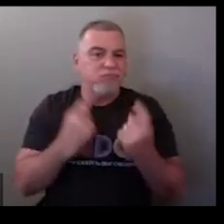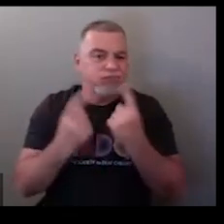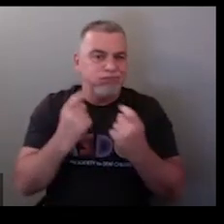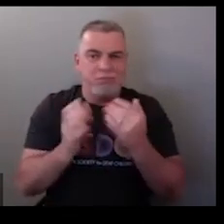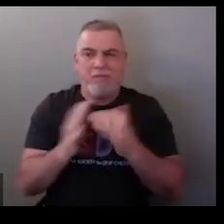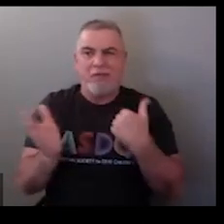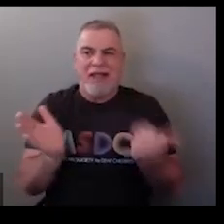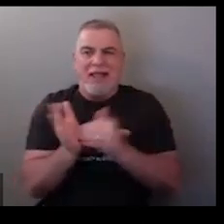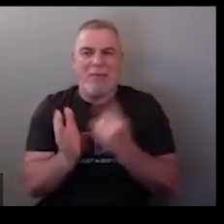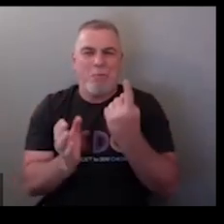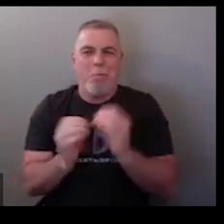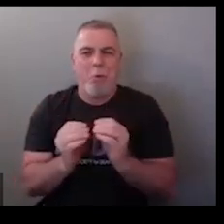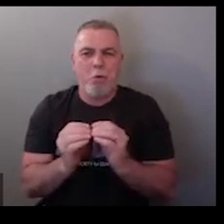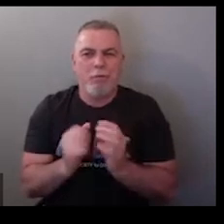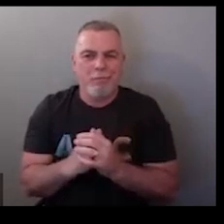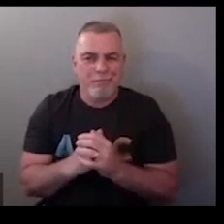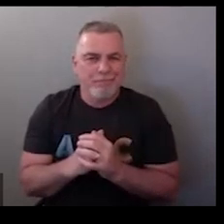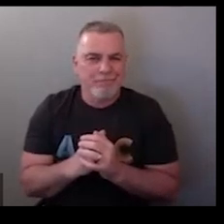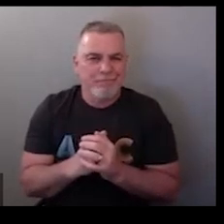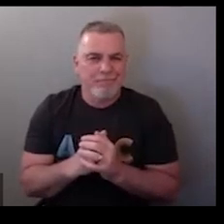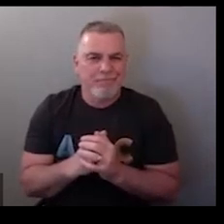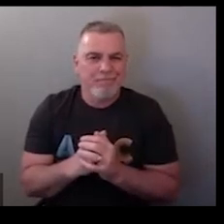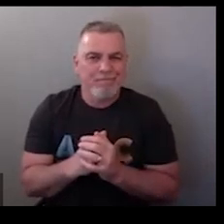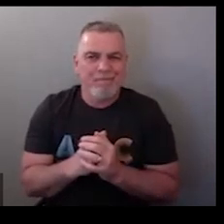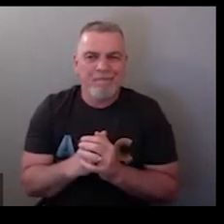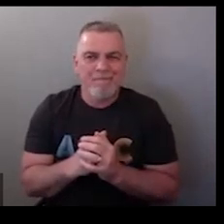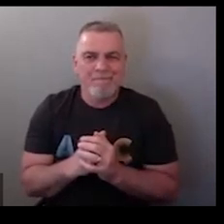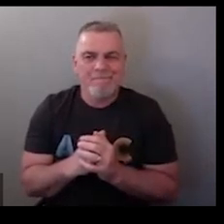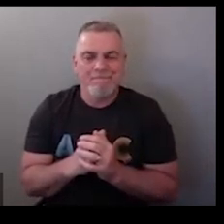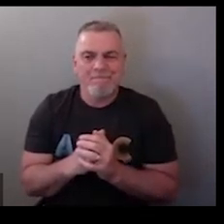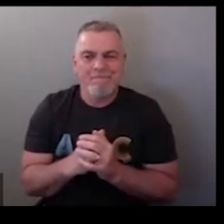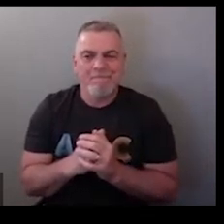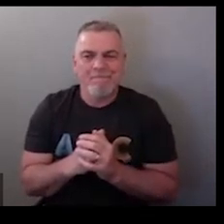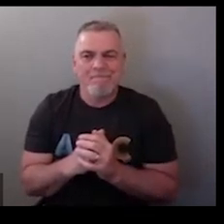okay questions before we review this slide one more time